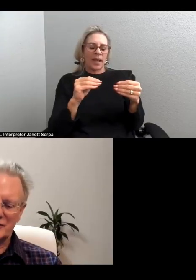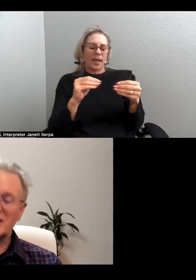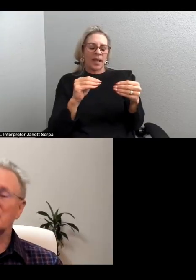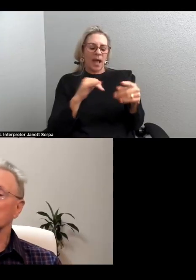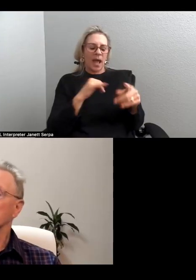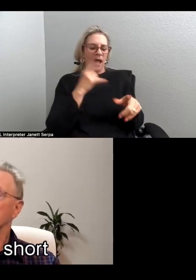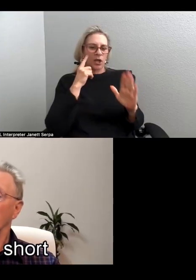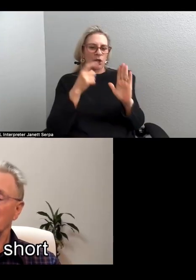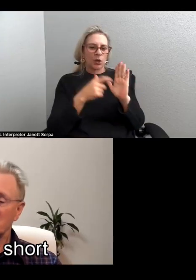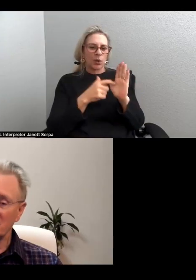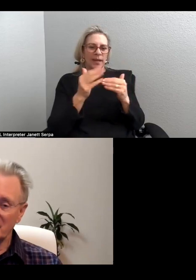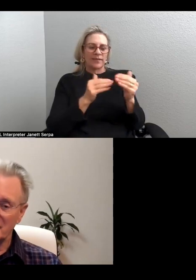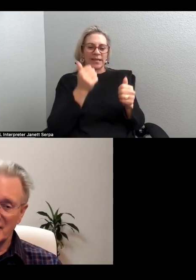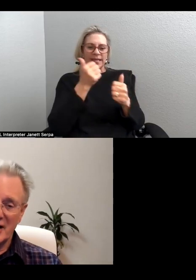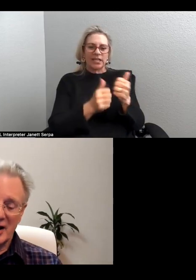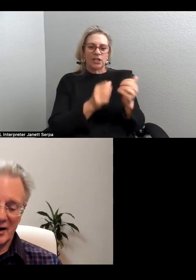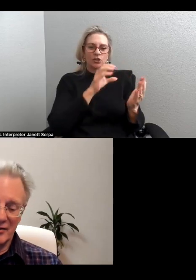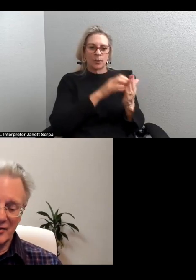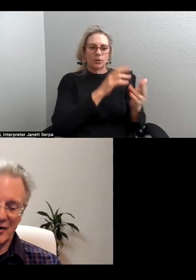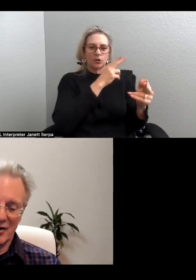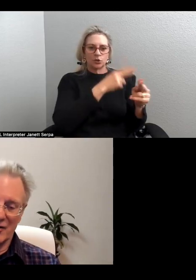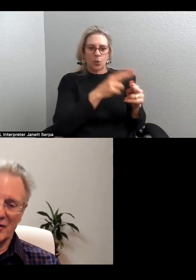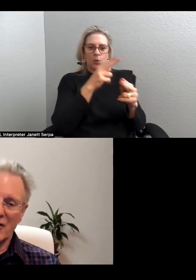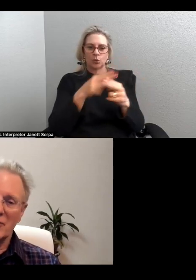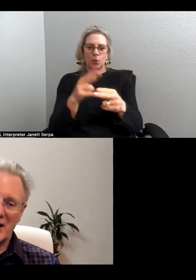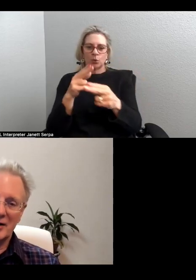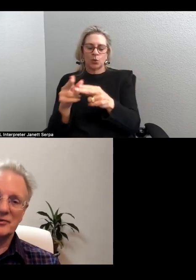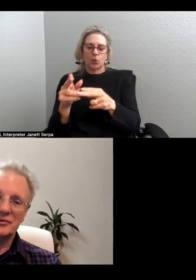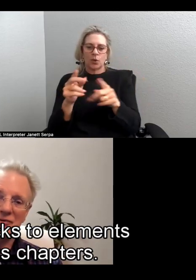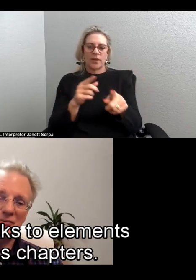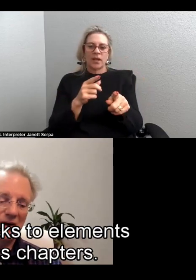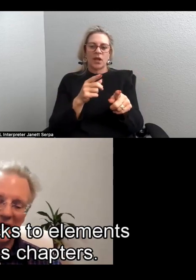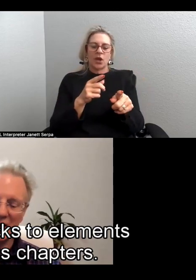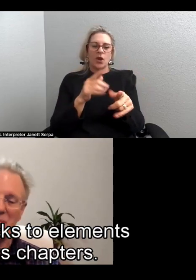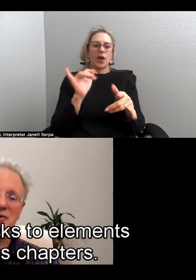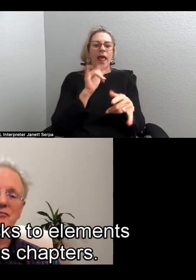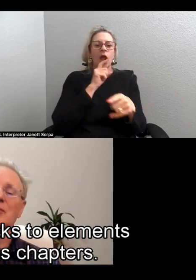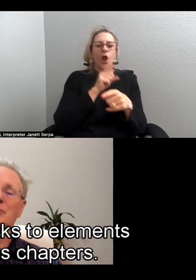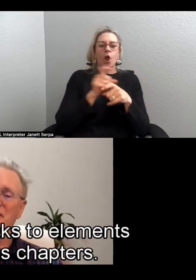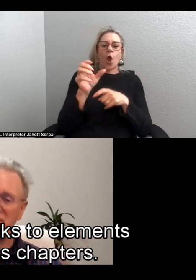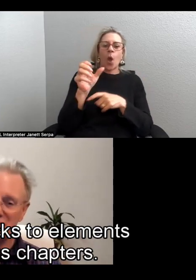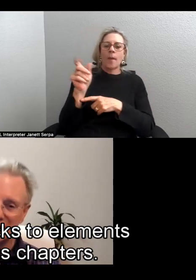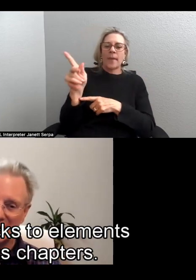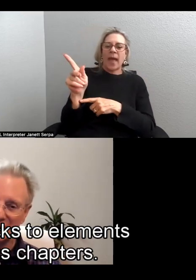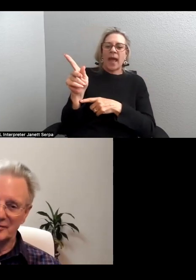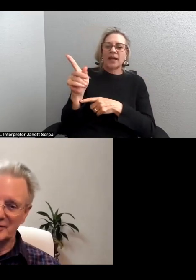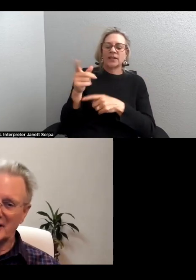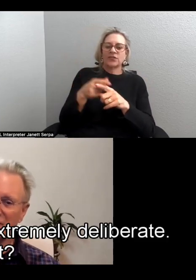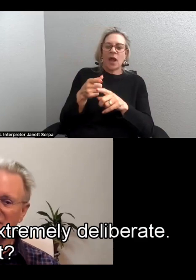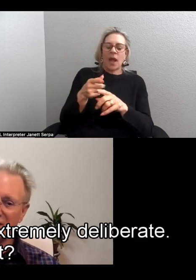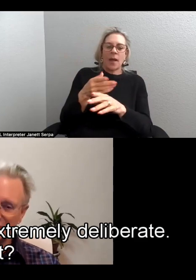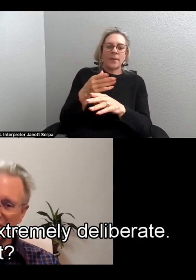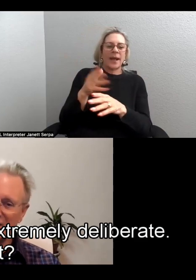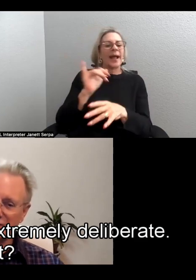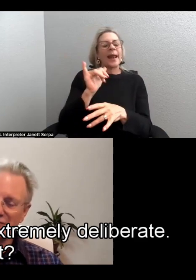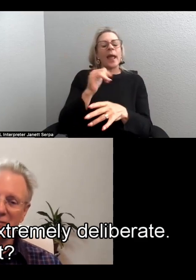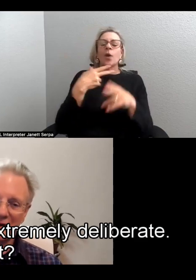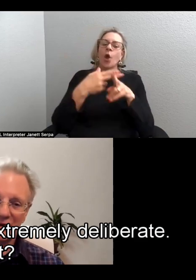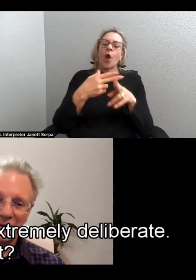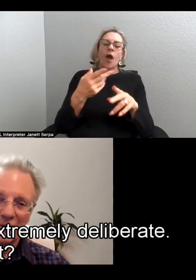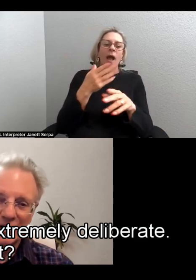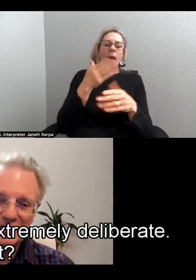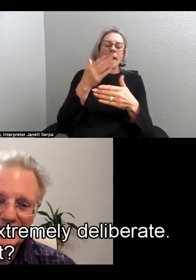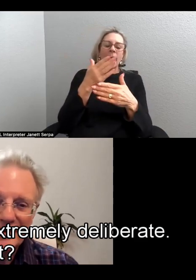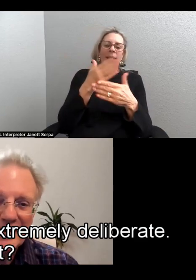though each chapter is very short, there are callbacks to elements from the previous chapters, and I would guess that's